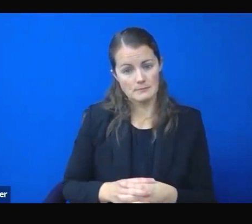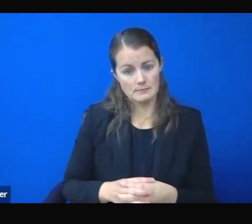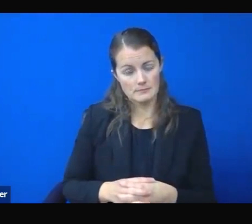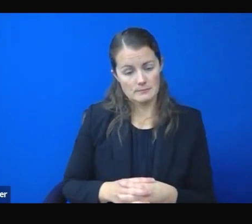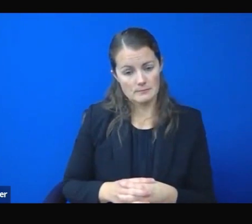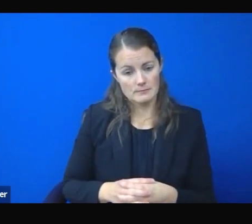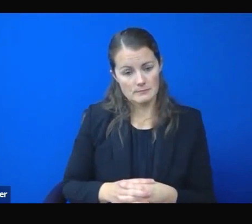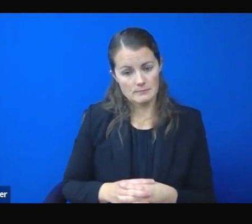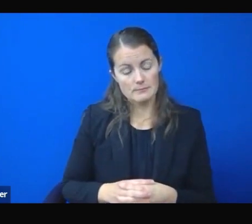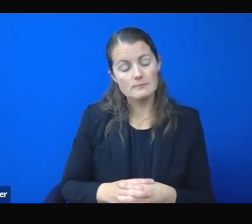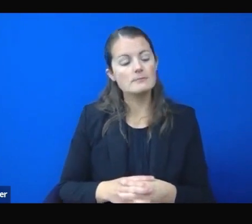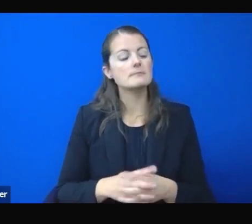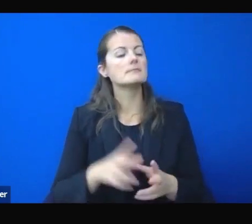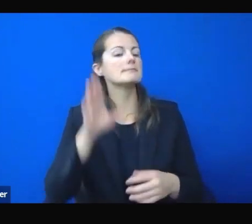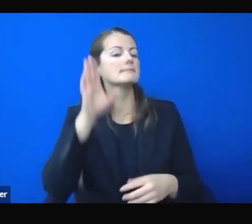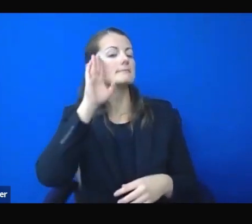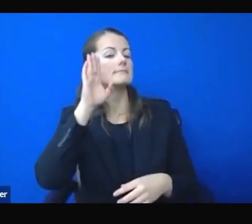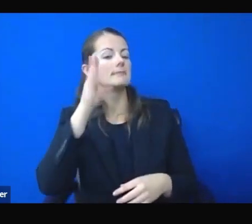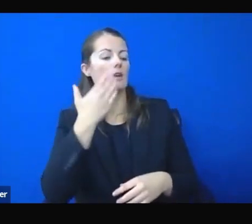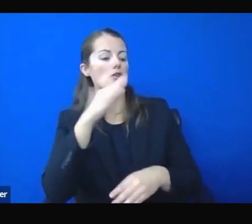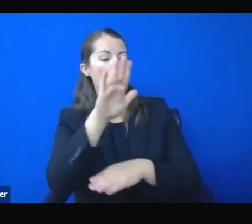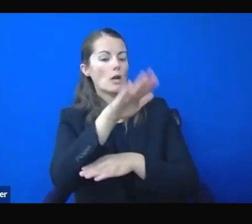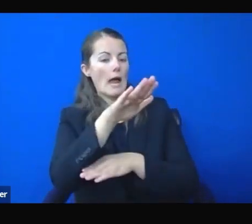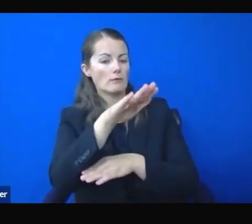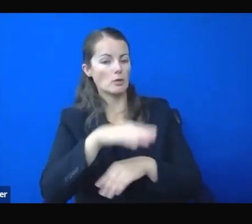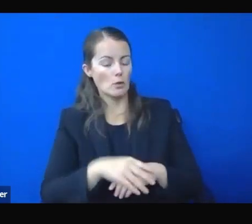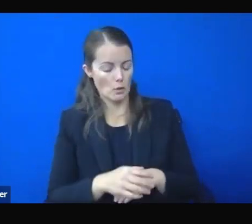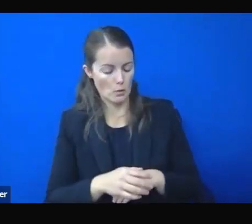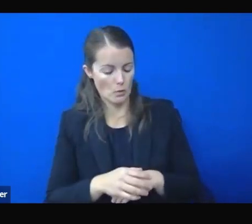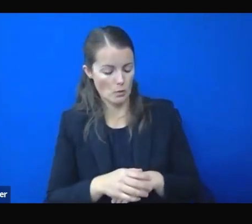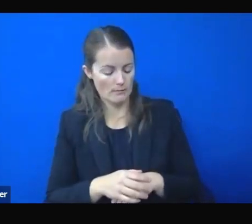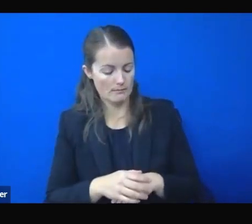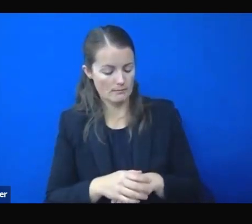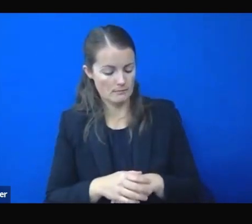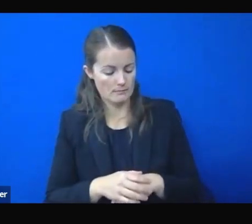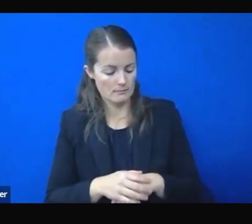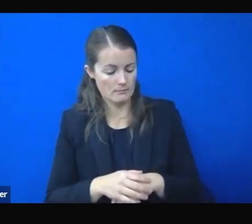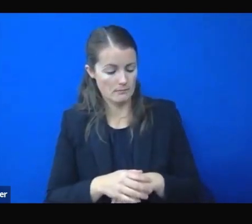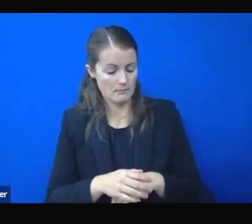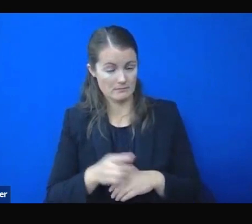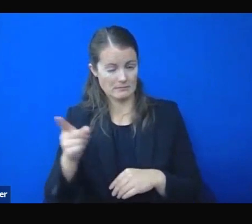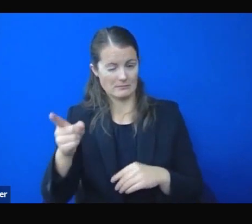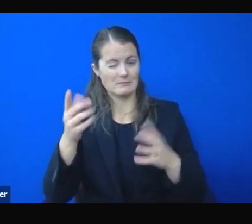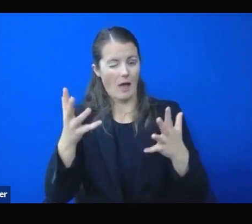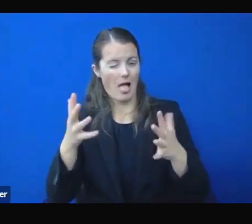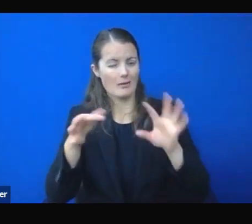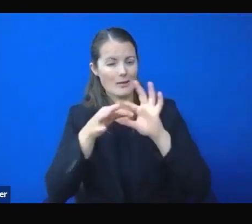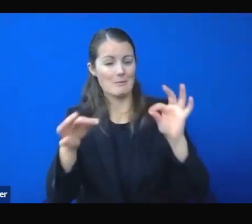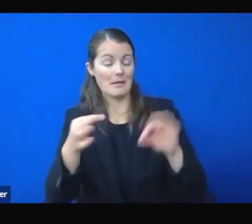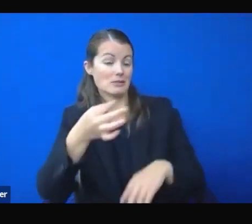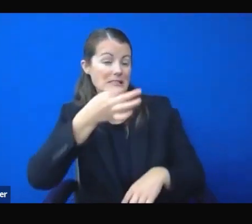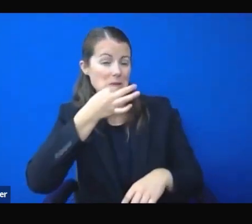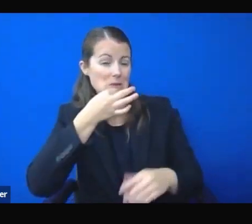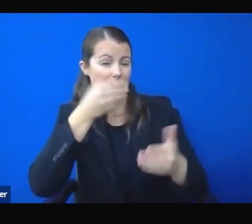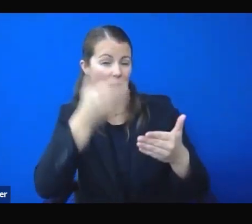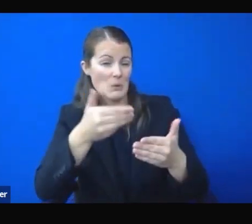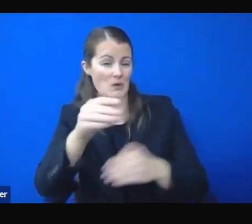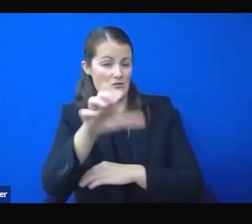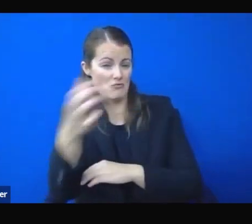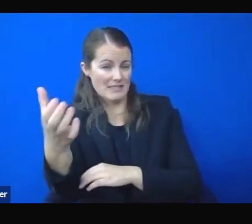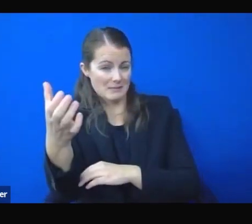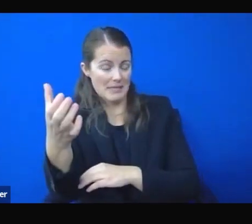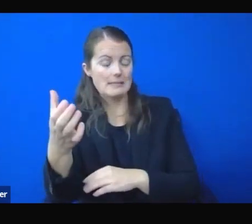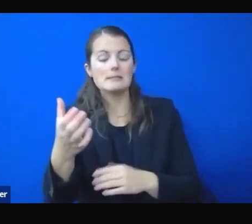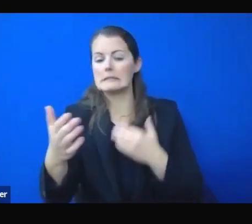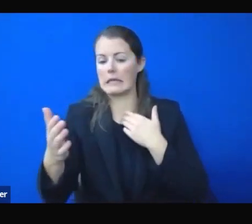Hi. Good afternoon, everyone. As it was mentioned, Christmas is about to be happening. And even though with the moratorium, we know that some